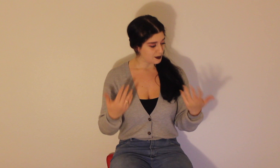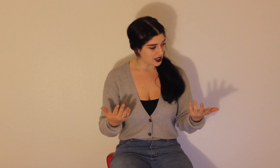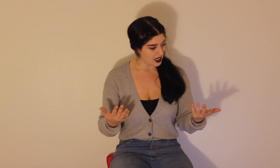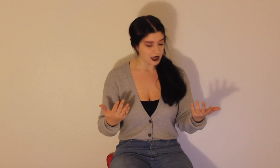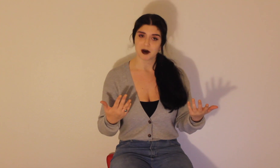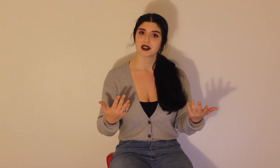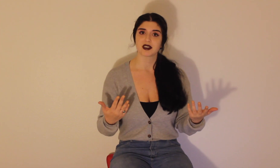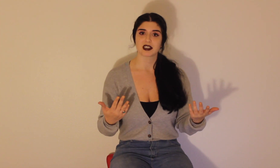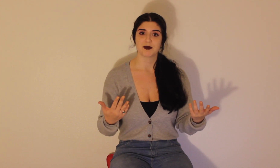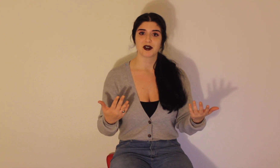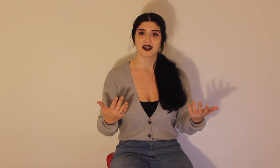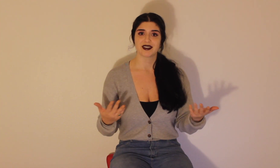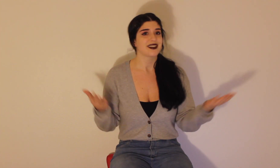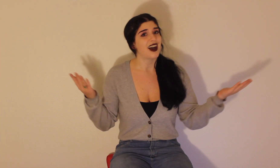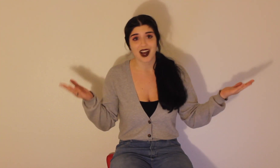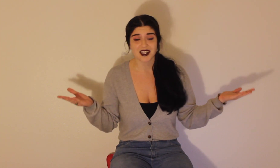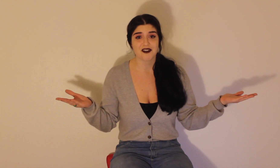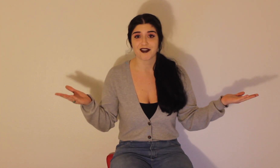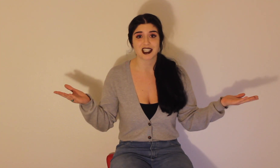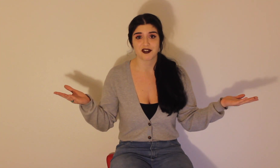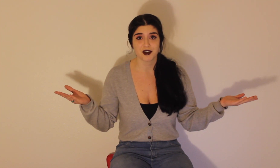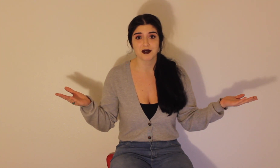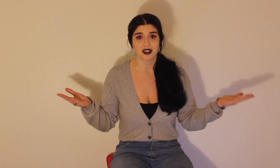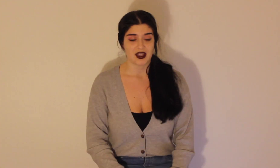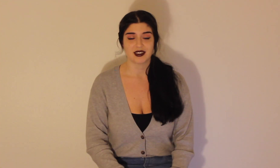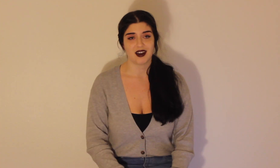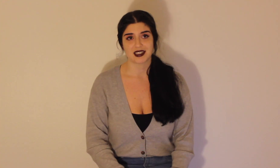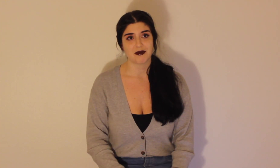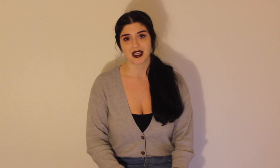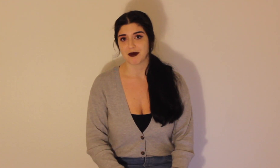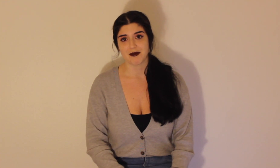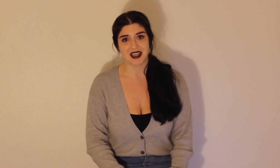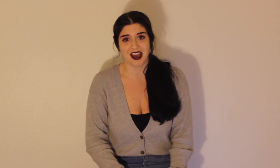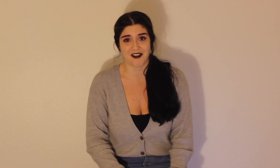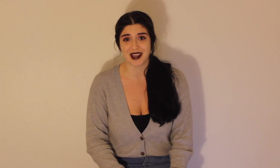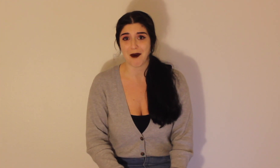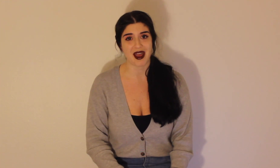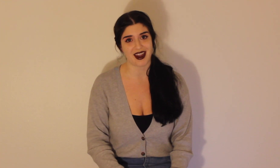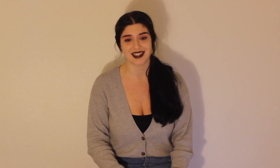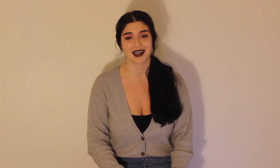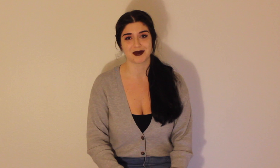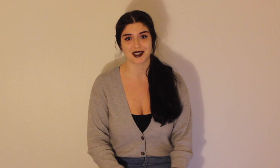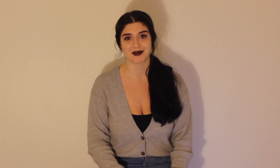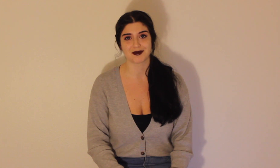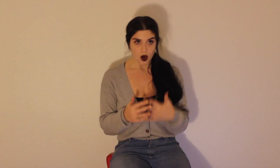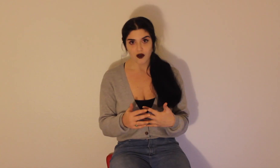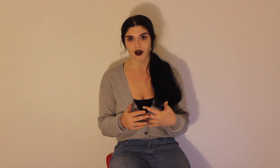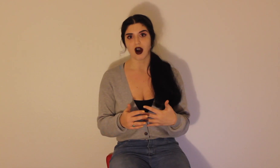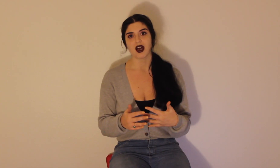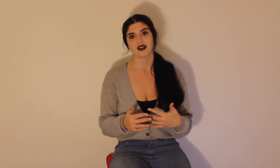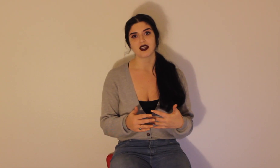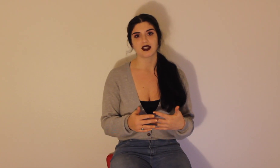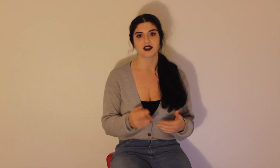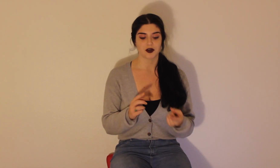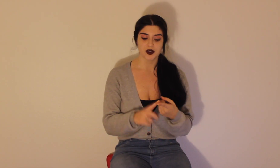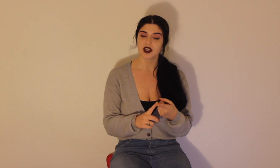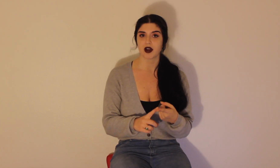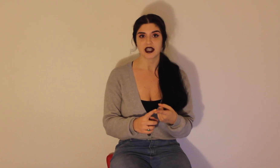Speaking of personal experience, I love fresh fruit. That's not something I'm going to be giving up anytime soon. Overall, I think this is a really great